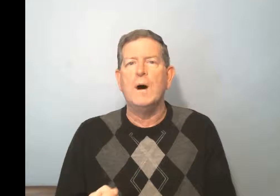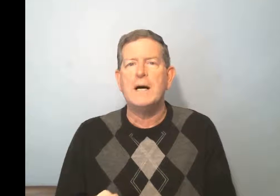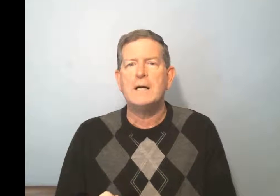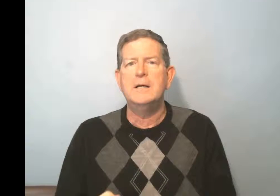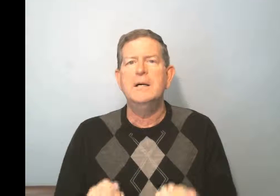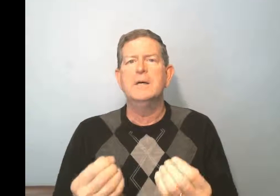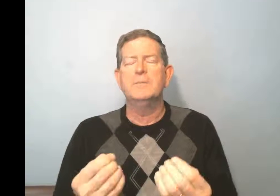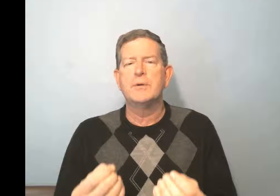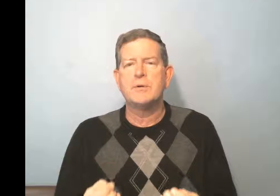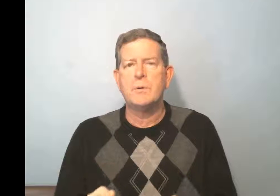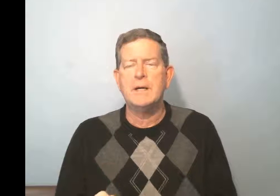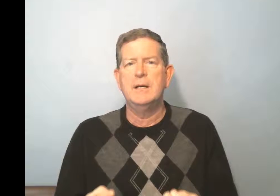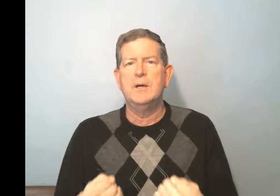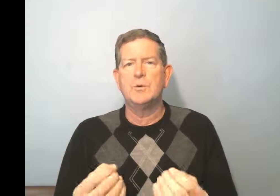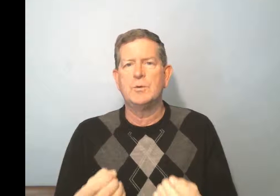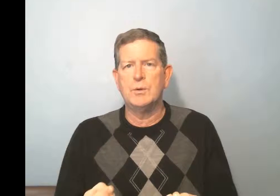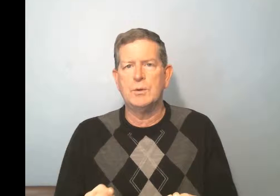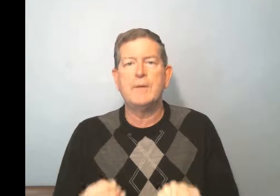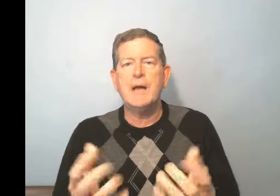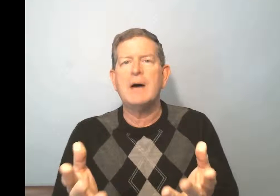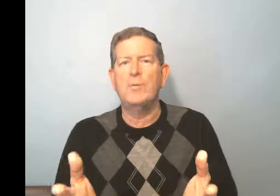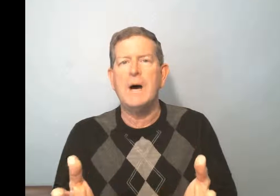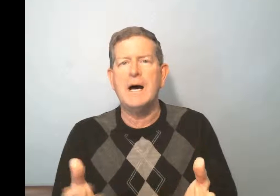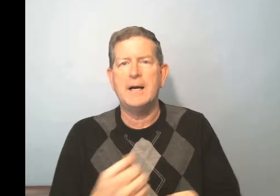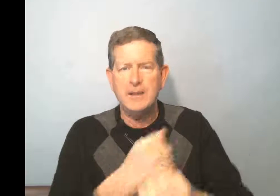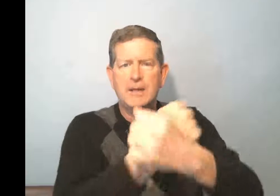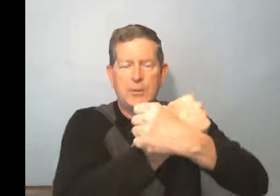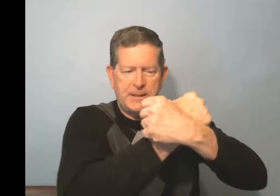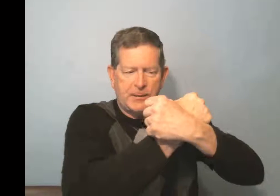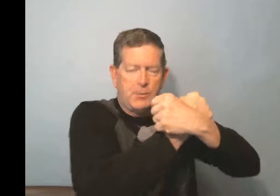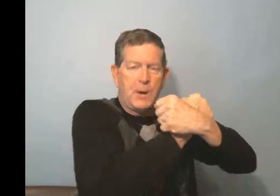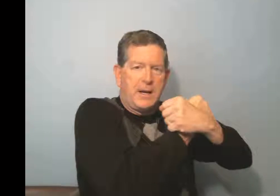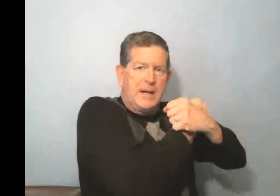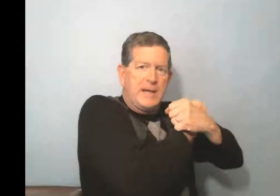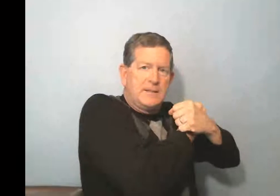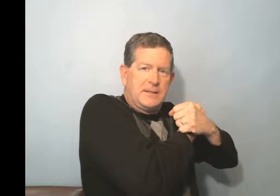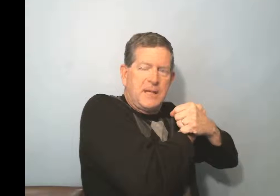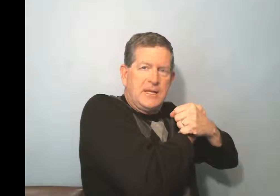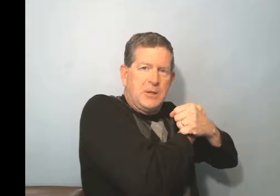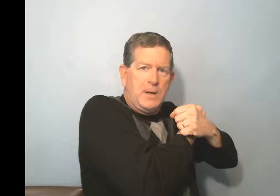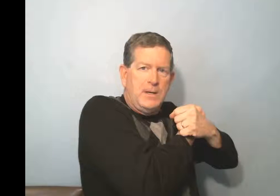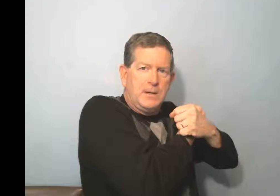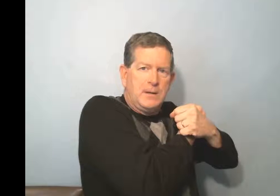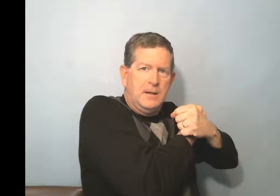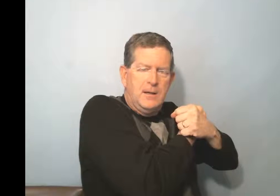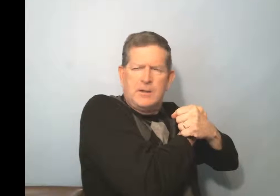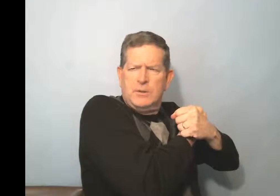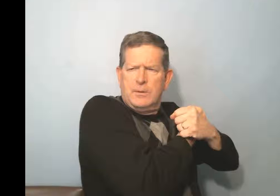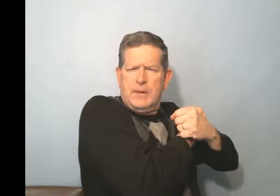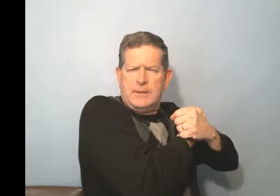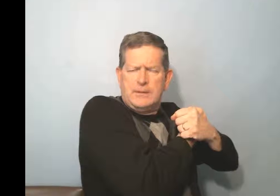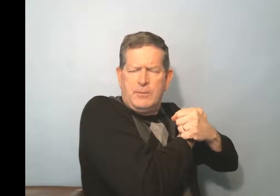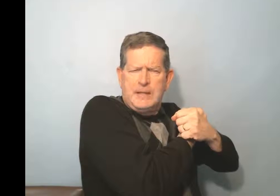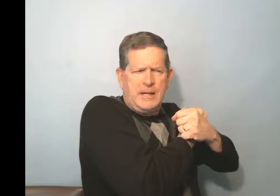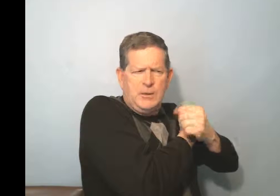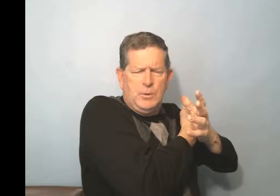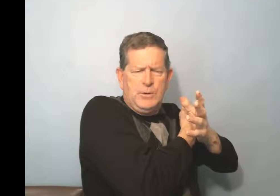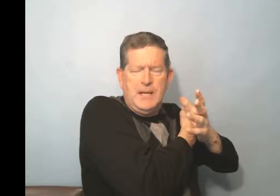besoin de. Now, the avoir, you undoubtedly recognize, is this idea right here. So, what's that got to do with need?